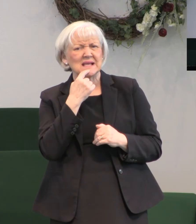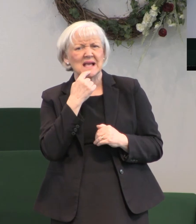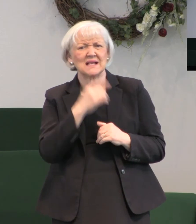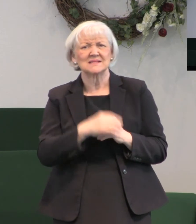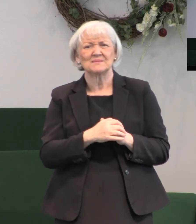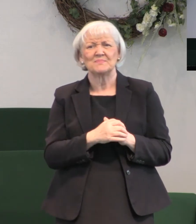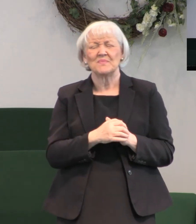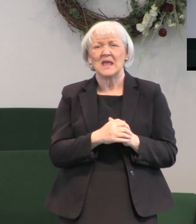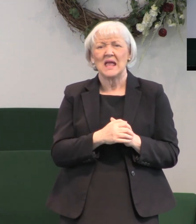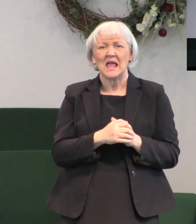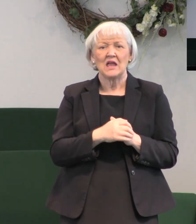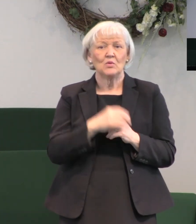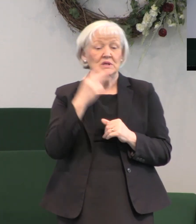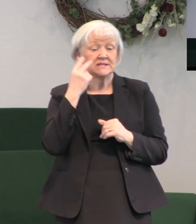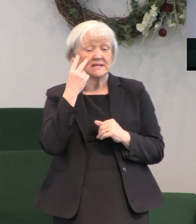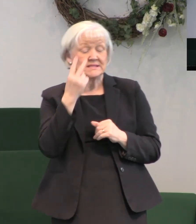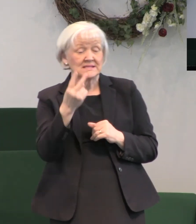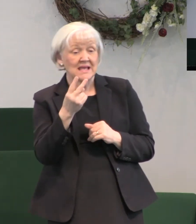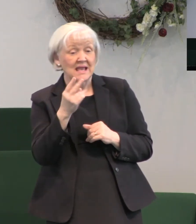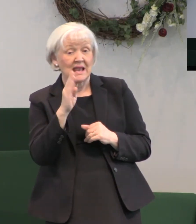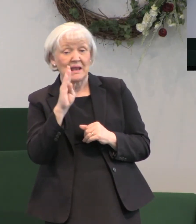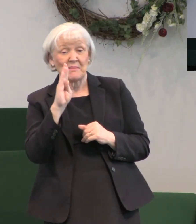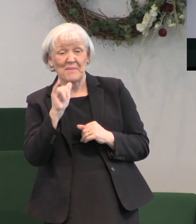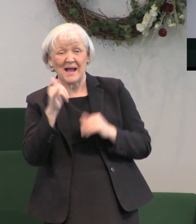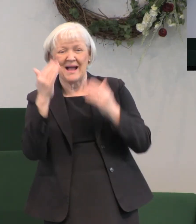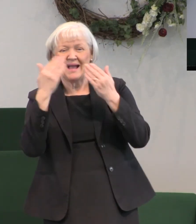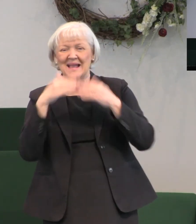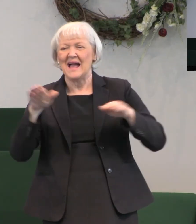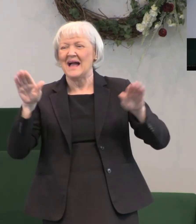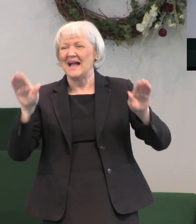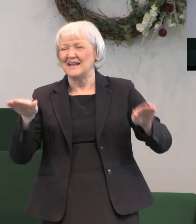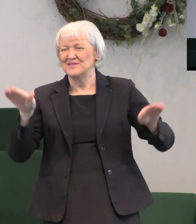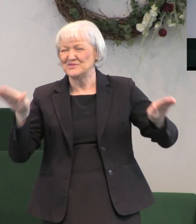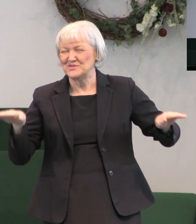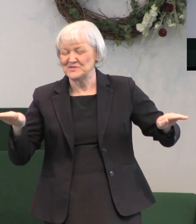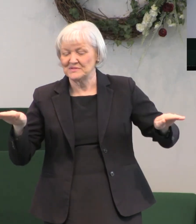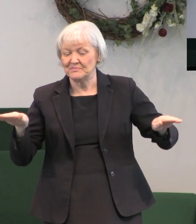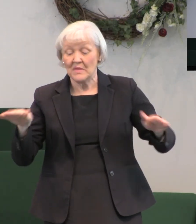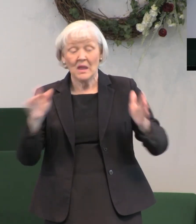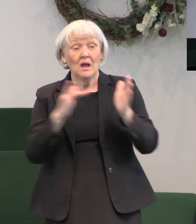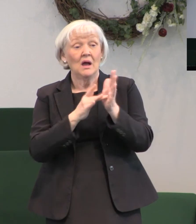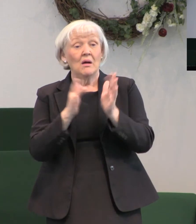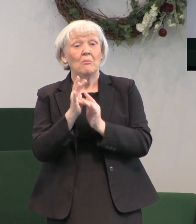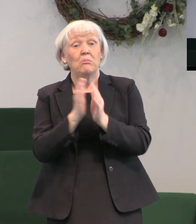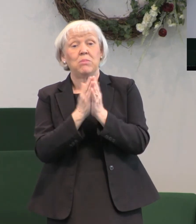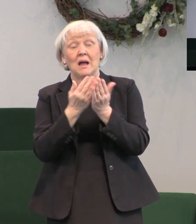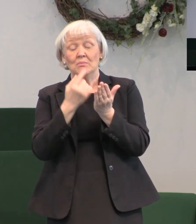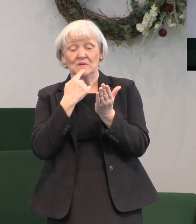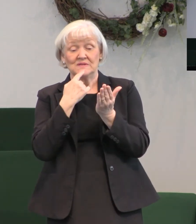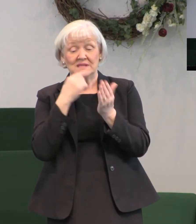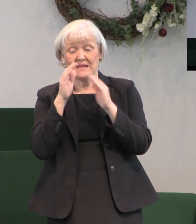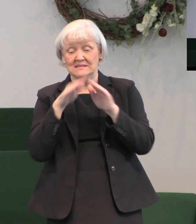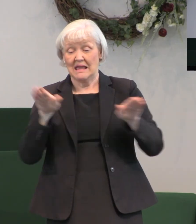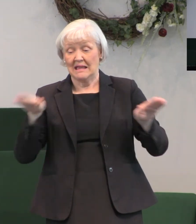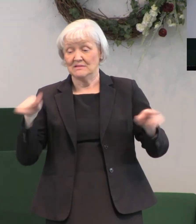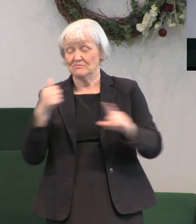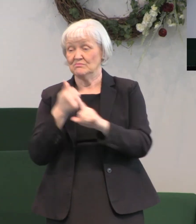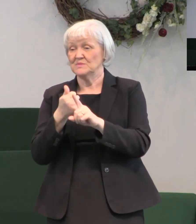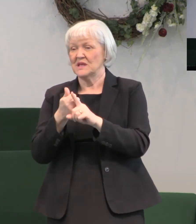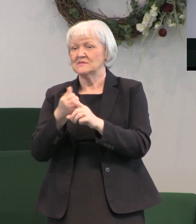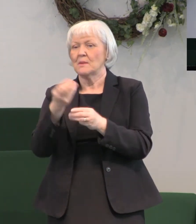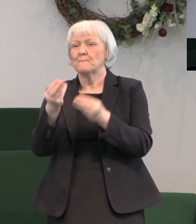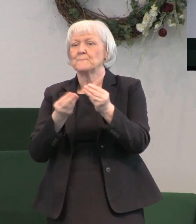by angels. The Bible tells us that angels are ministering spirits.